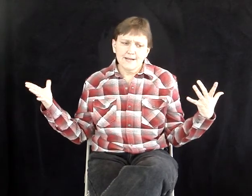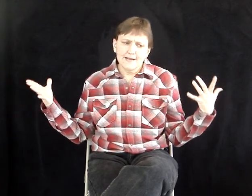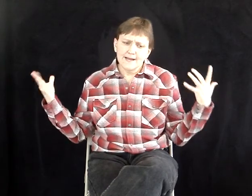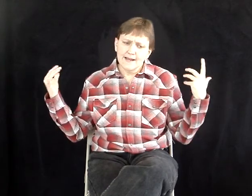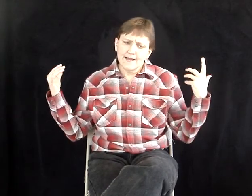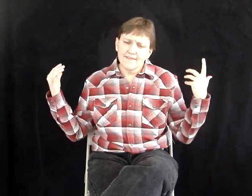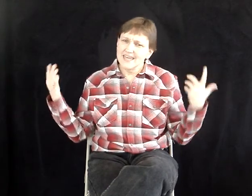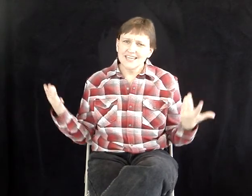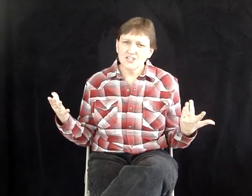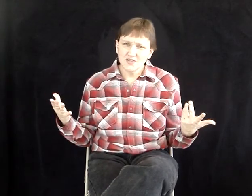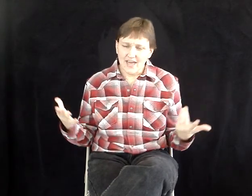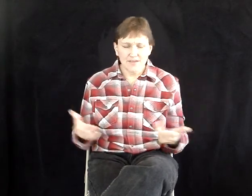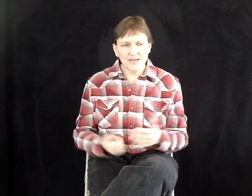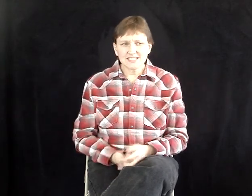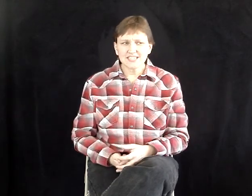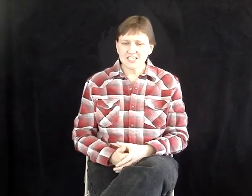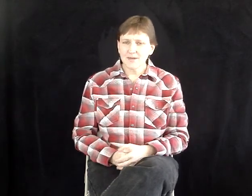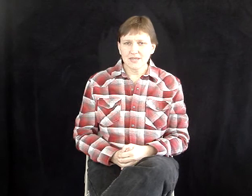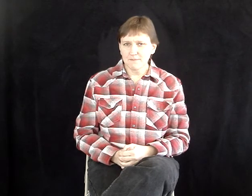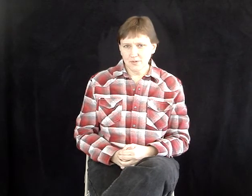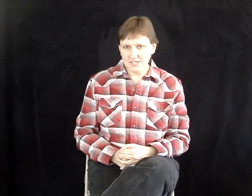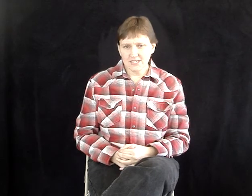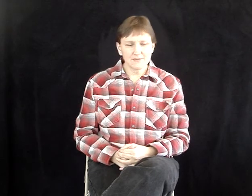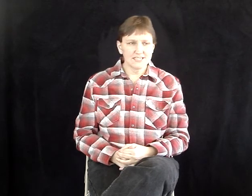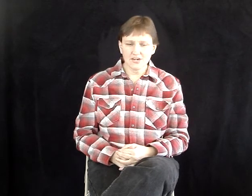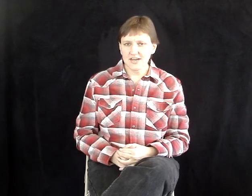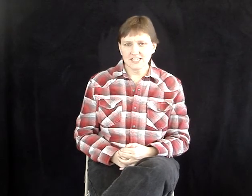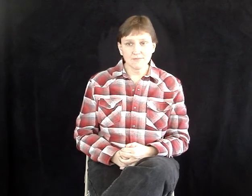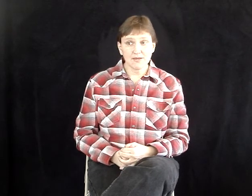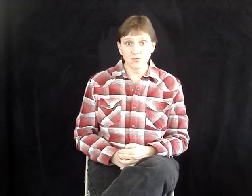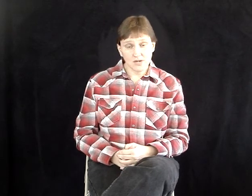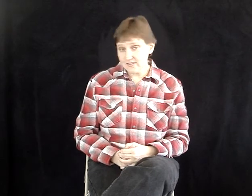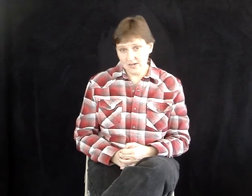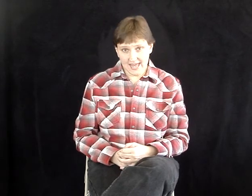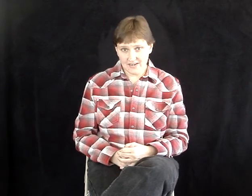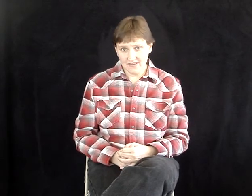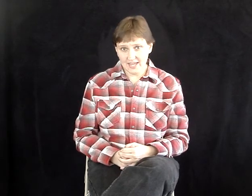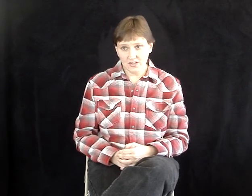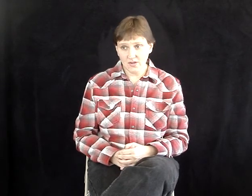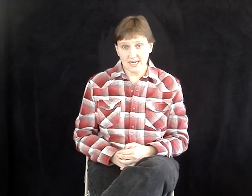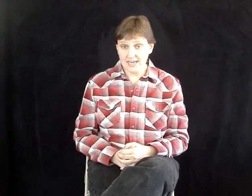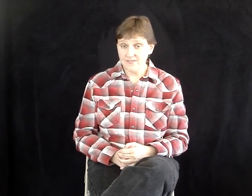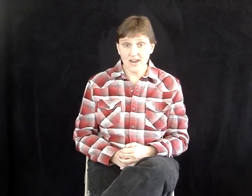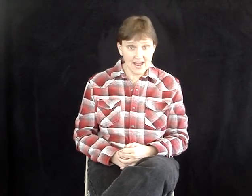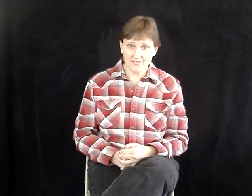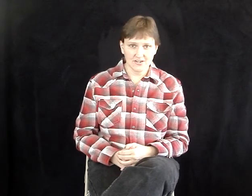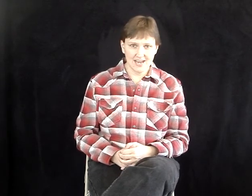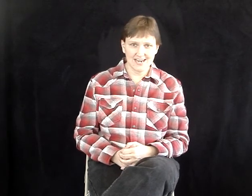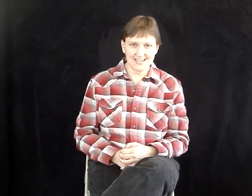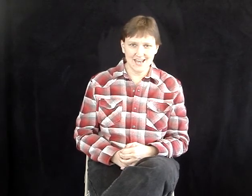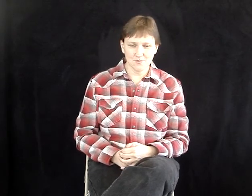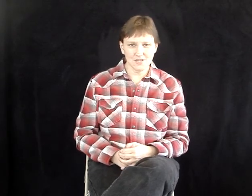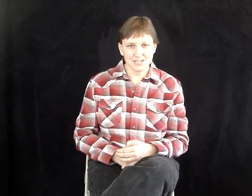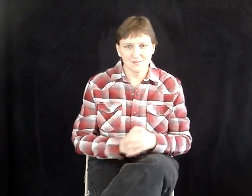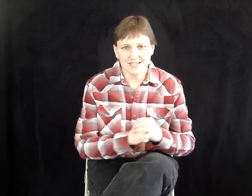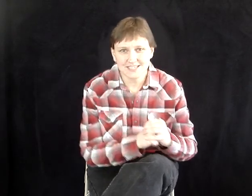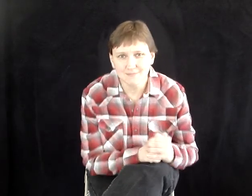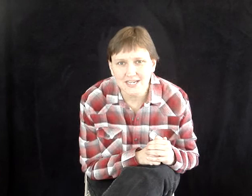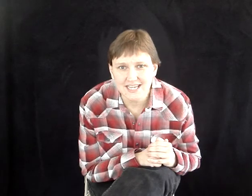they didn't do that. They basically just come in and bullied them and terrorized them and ruined their land value and never, ever had any accountability because the Montana